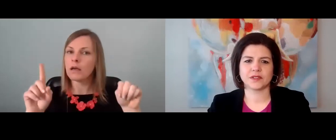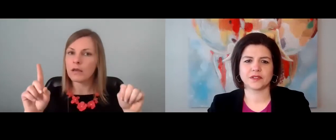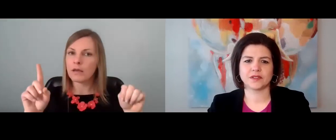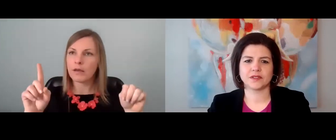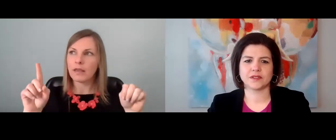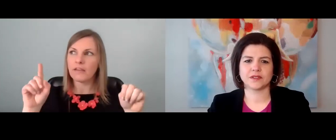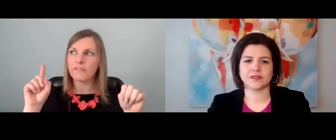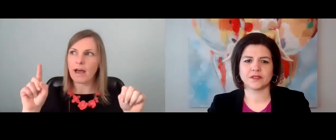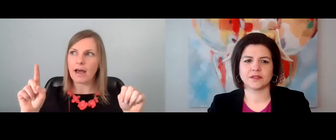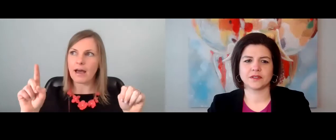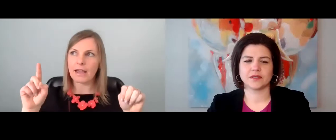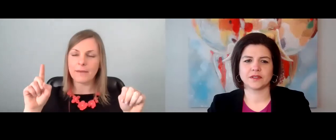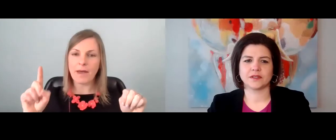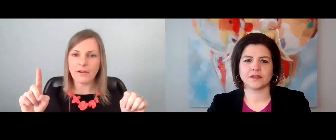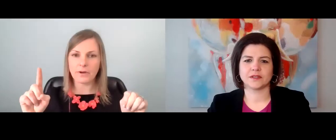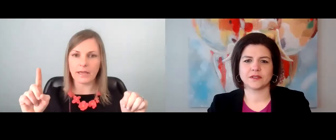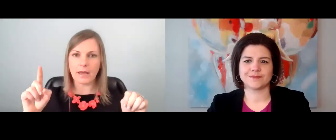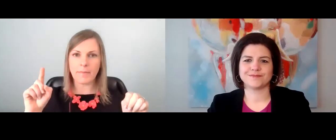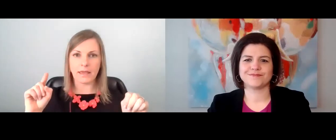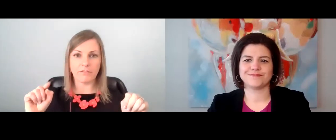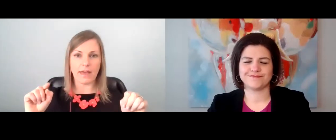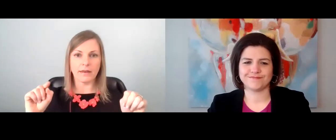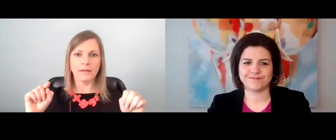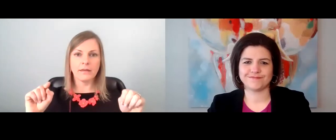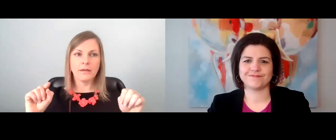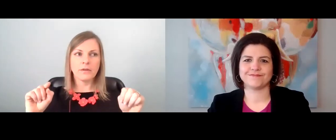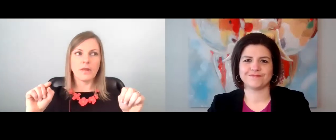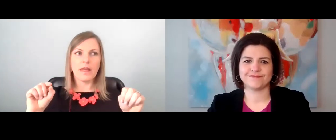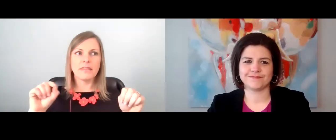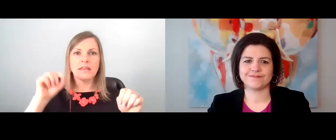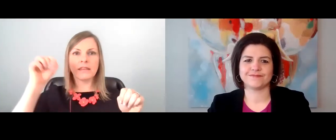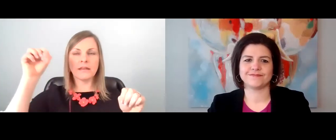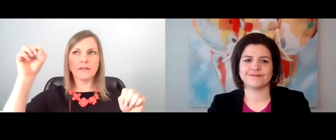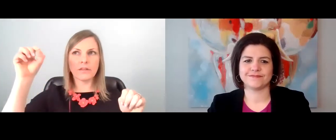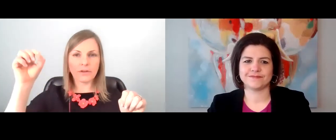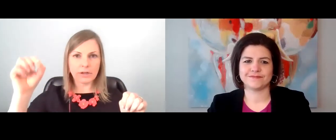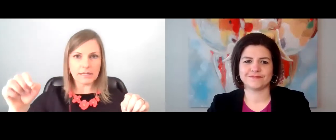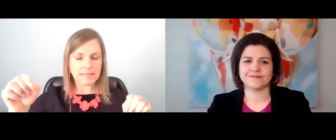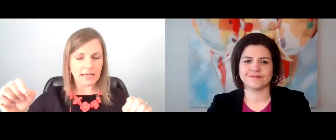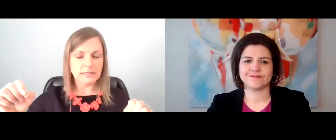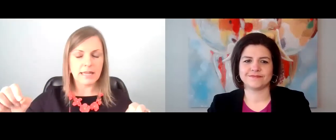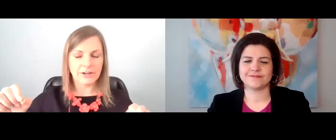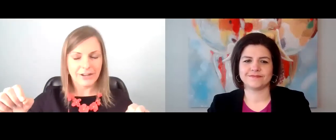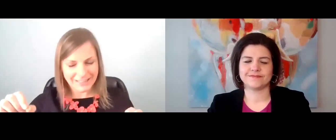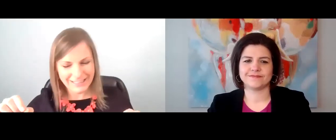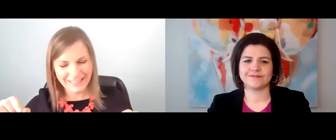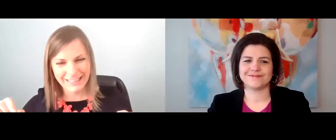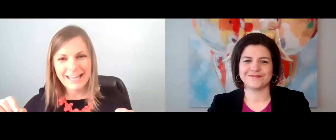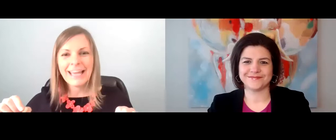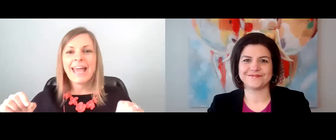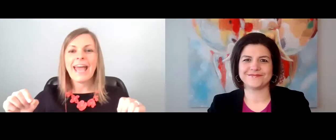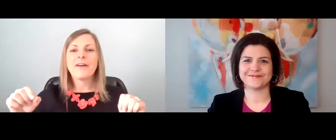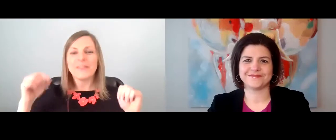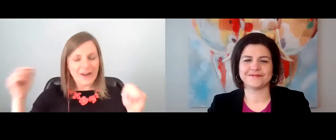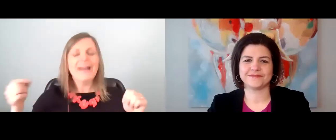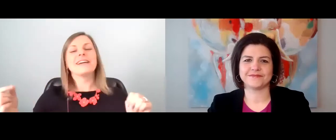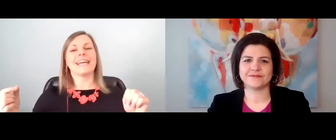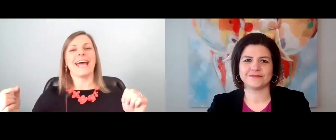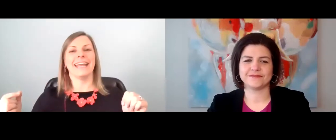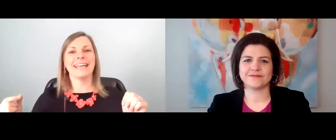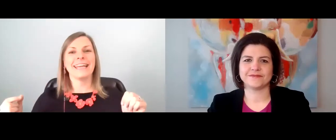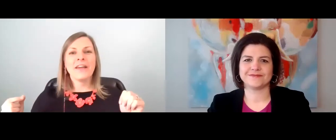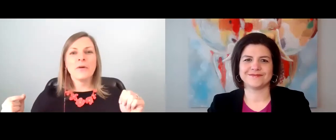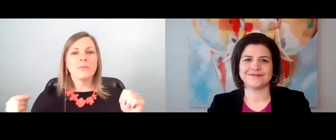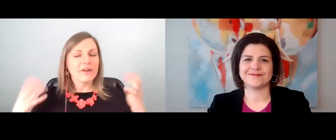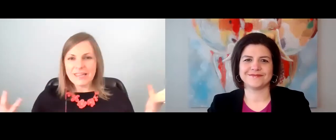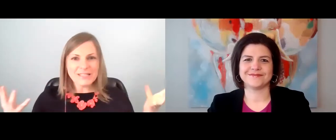says, if I am hungry, I might get fed. Then 30 seconds later, when they're hungry